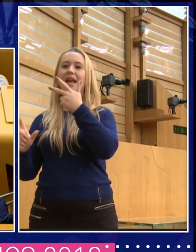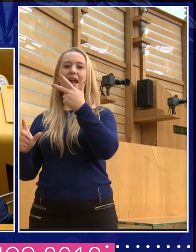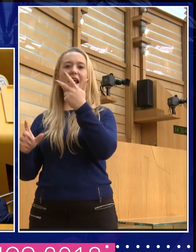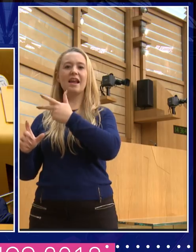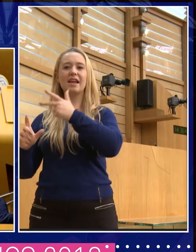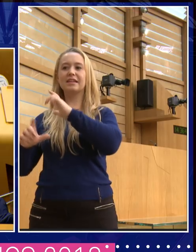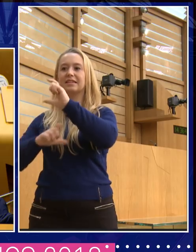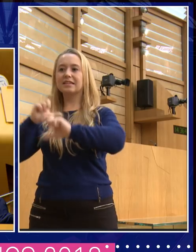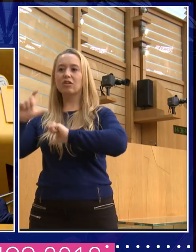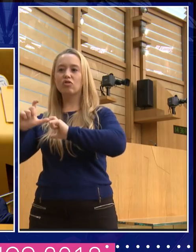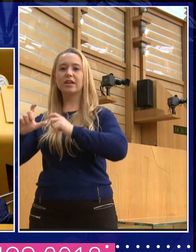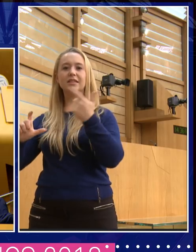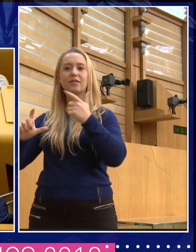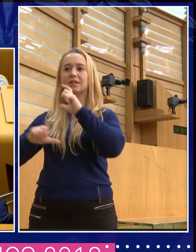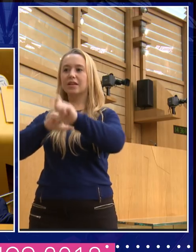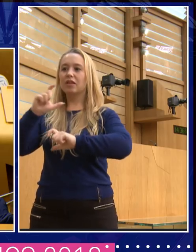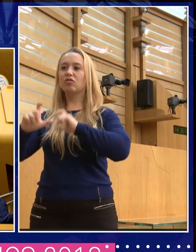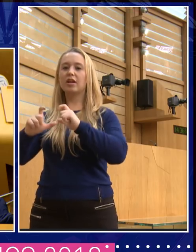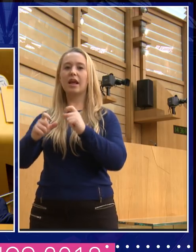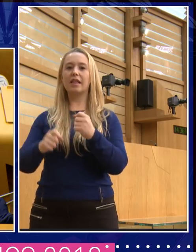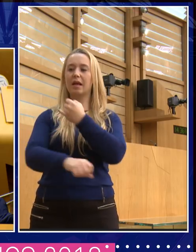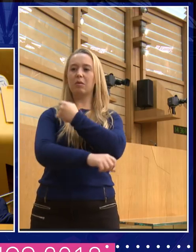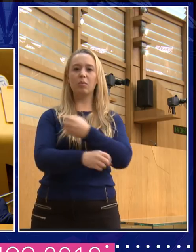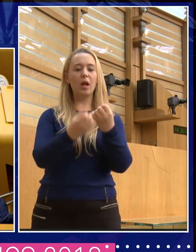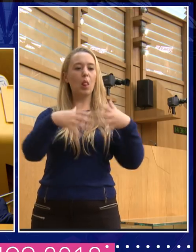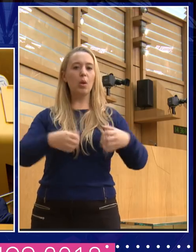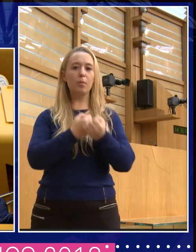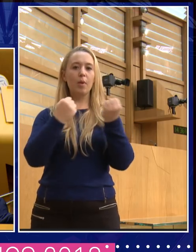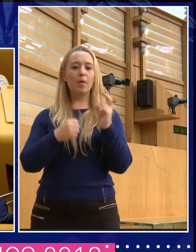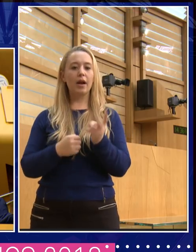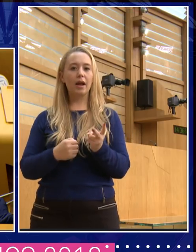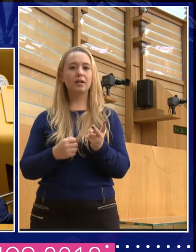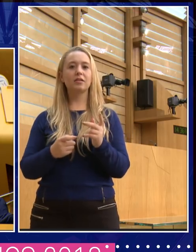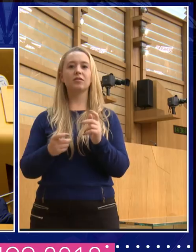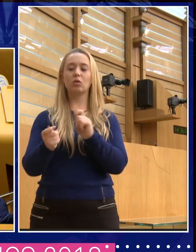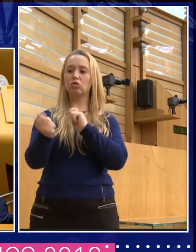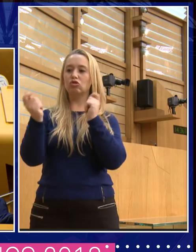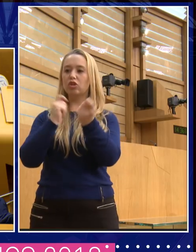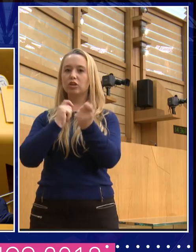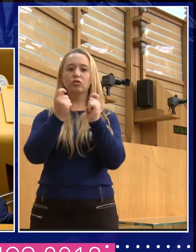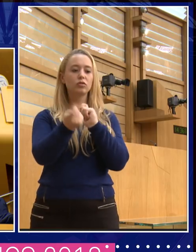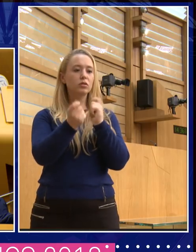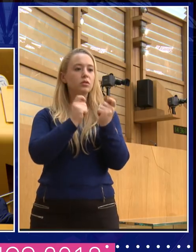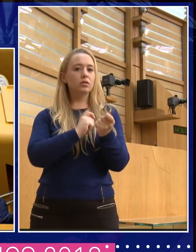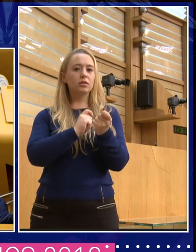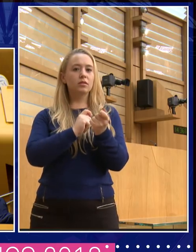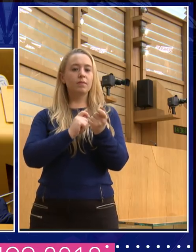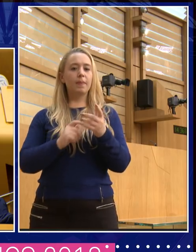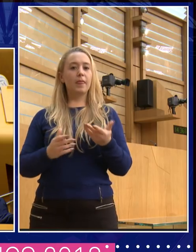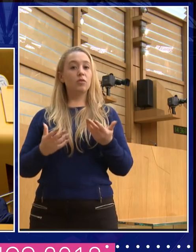17th century, then getting pushed straight back, French Revolution, and so on, and so on, and so on. And I wonder which... Do you still believe in